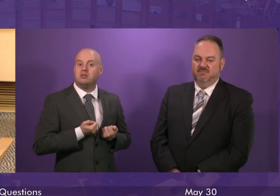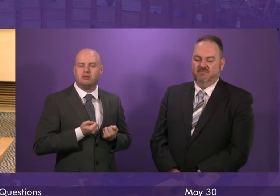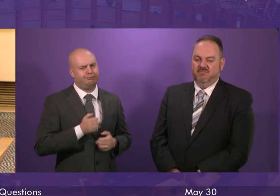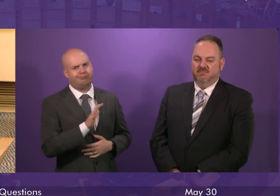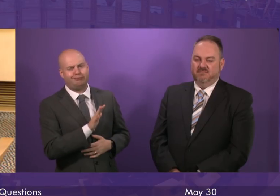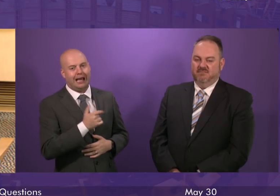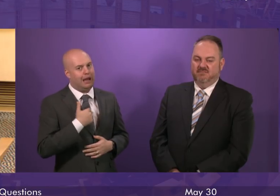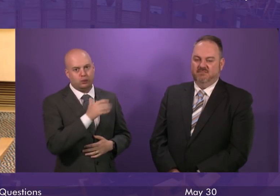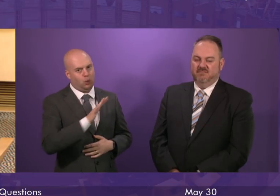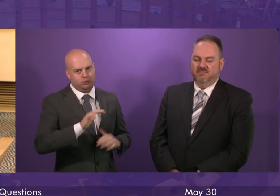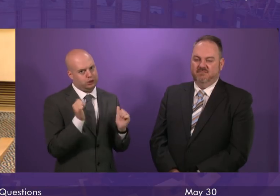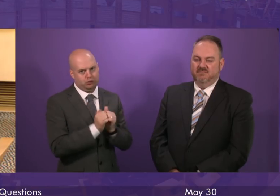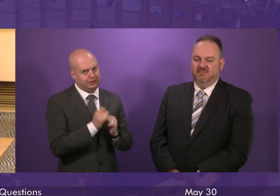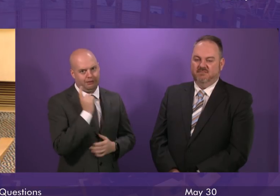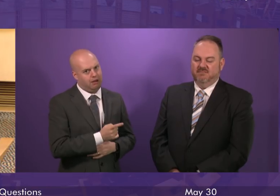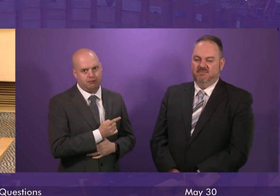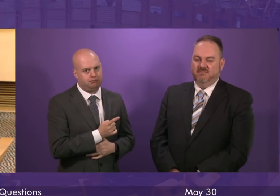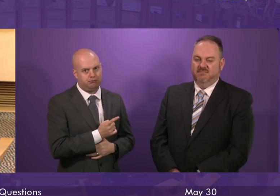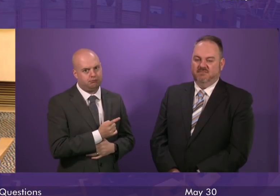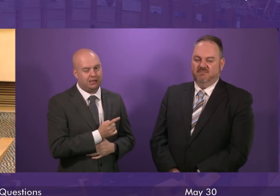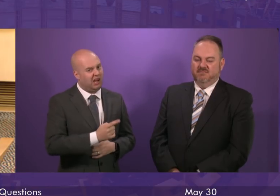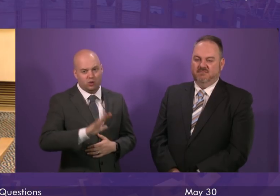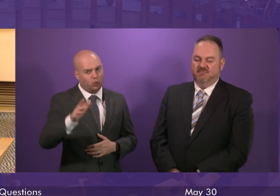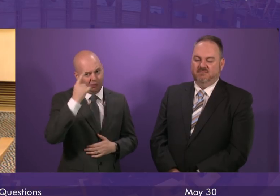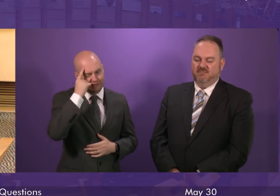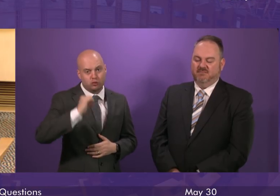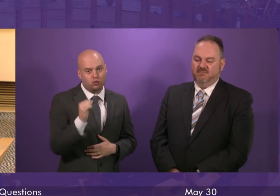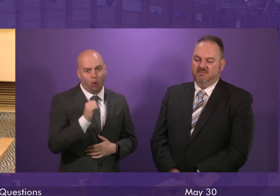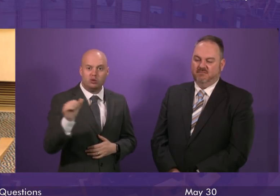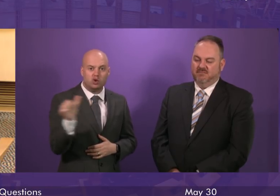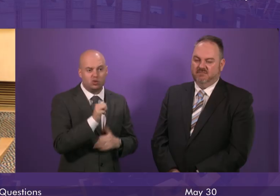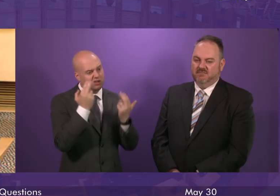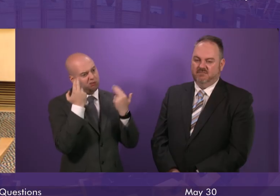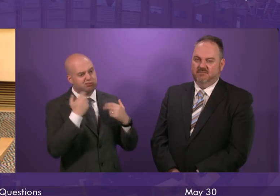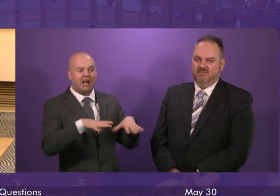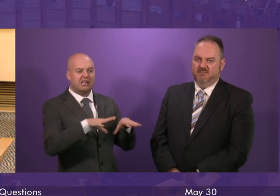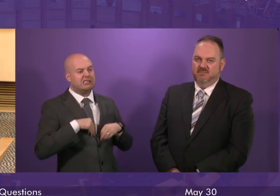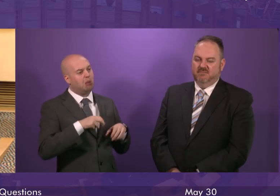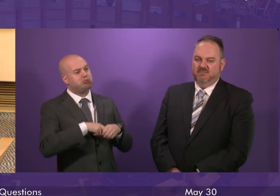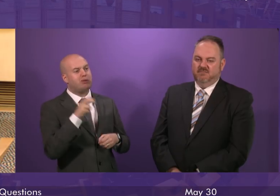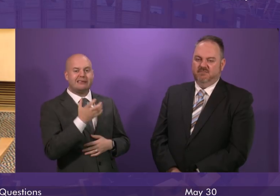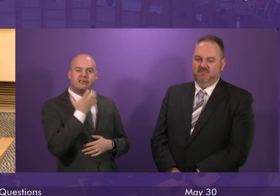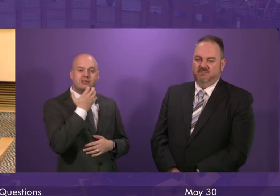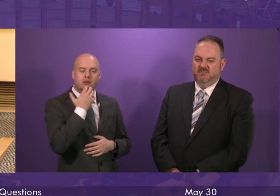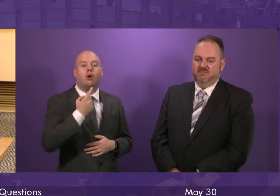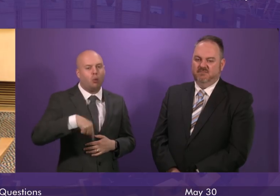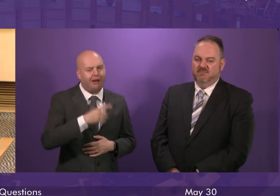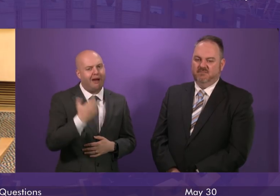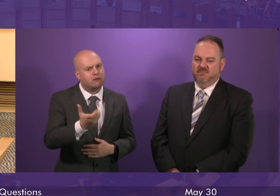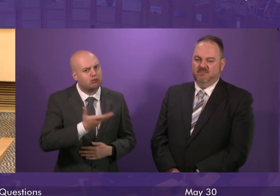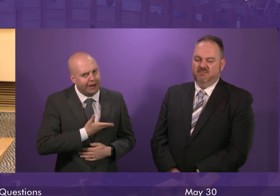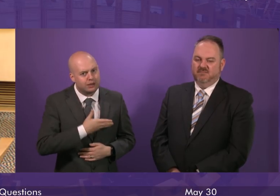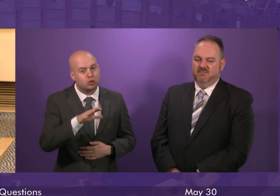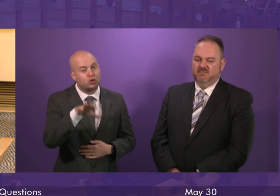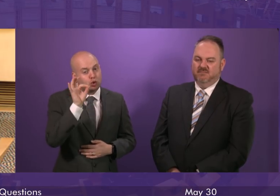don't agree with that. I think Scotland should have the right to choose a different future. I believe Scotland should have the right to choose an independent